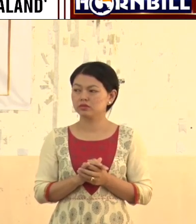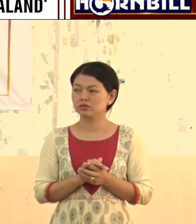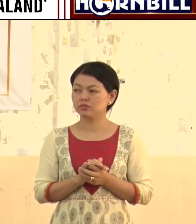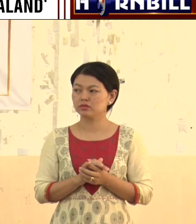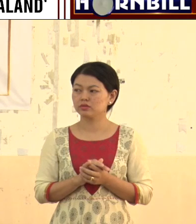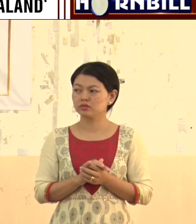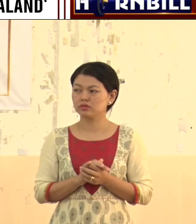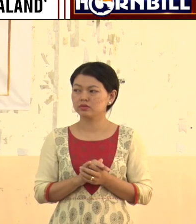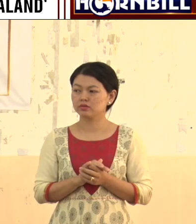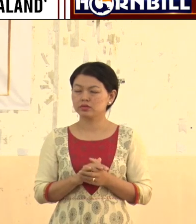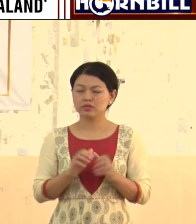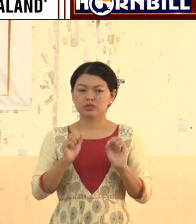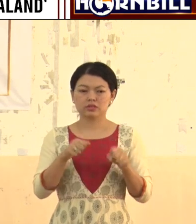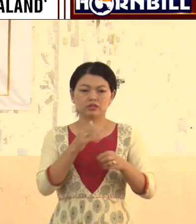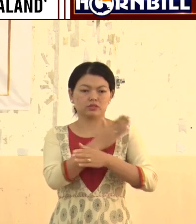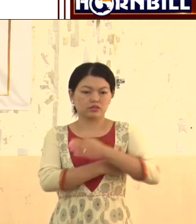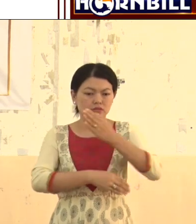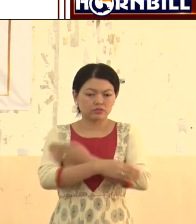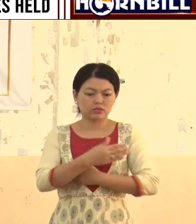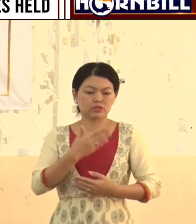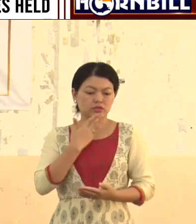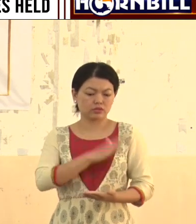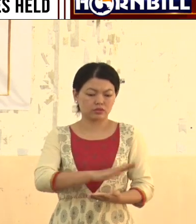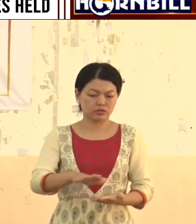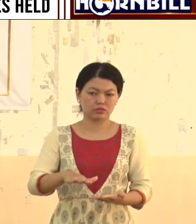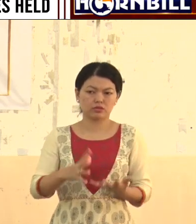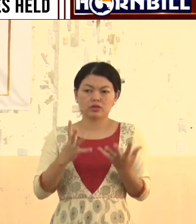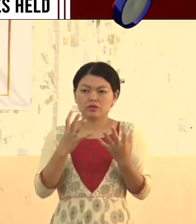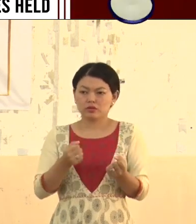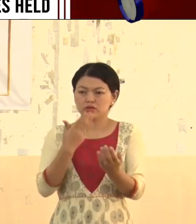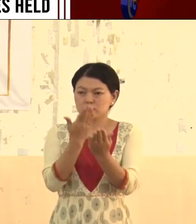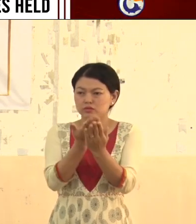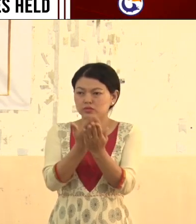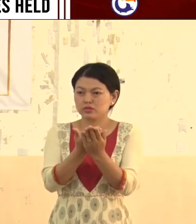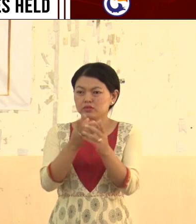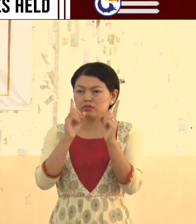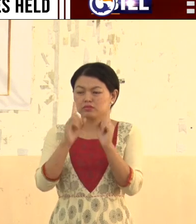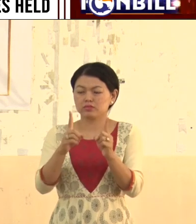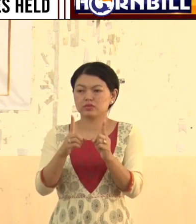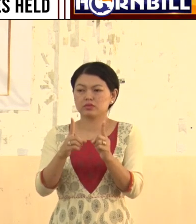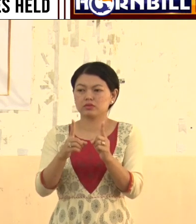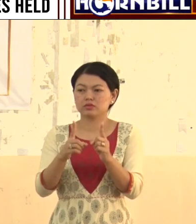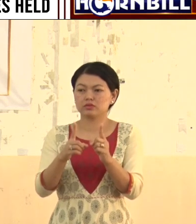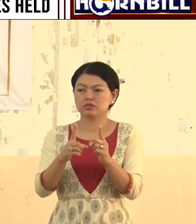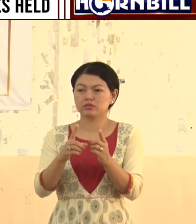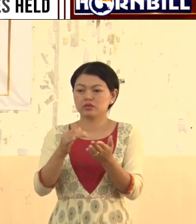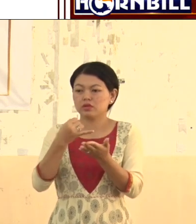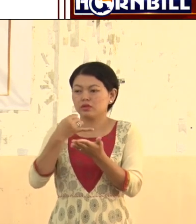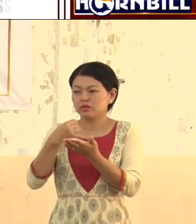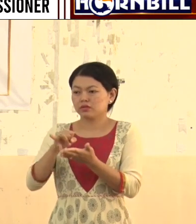uncountable denial of admissions in the schools. So, there has been uncomfortable